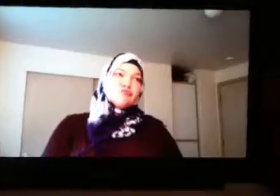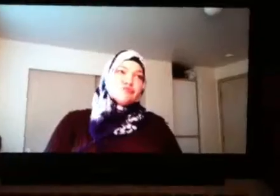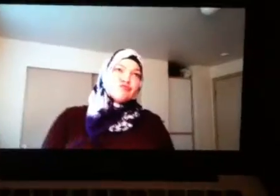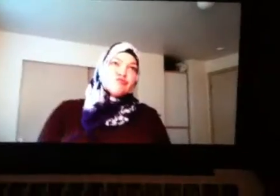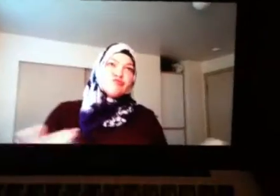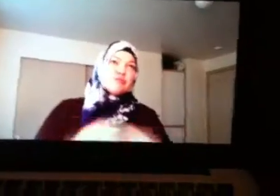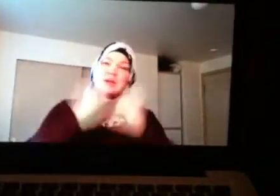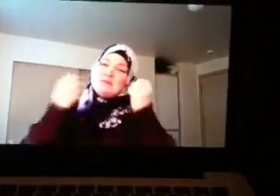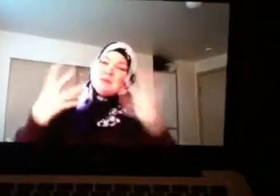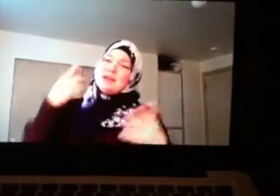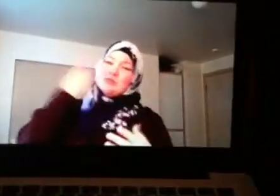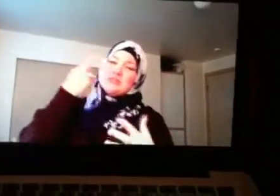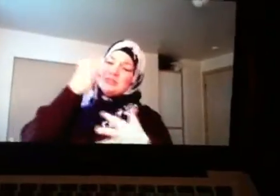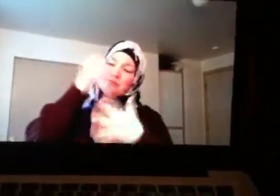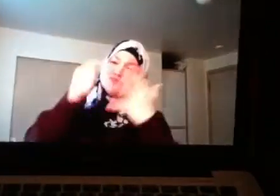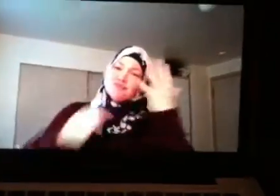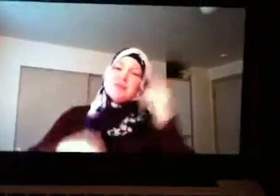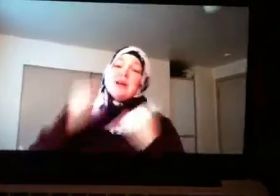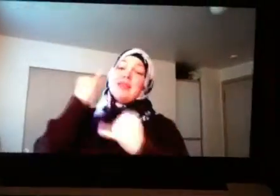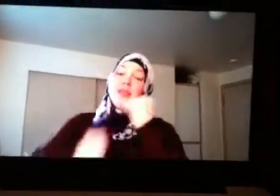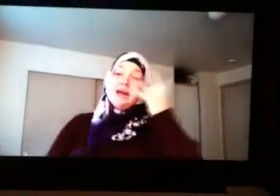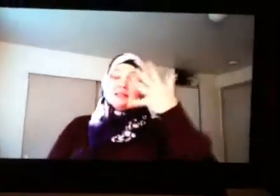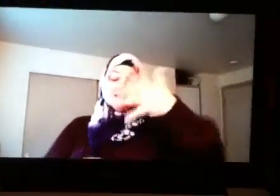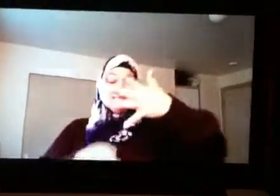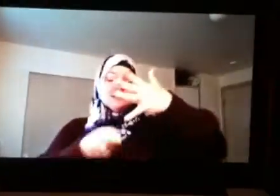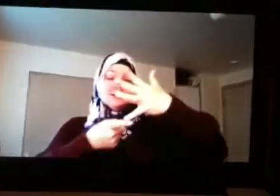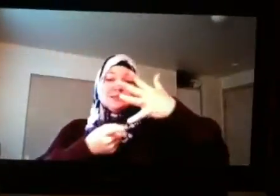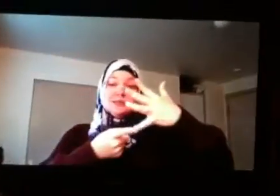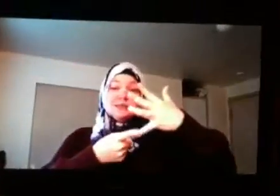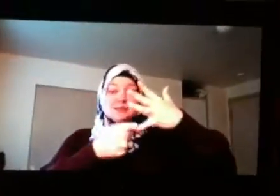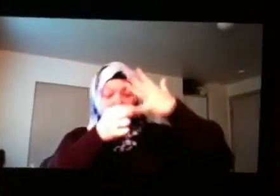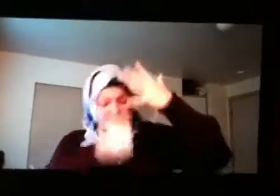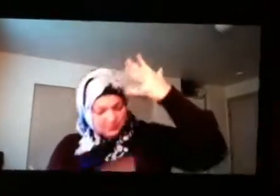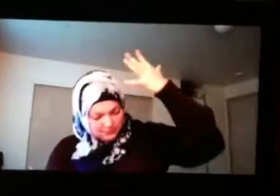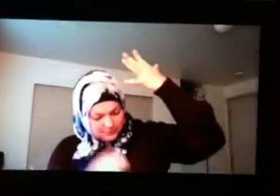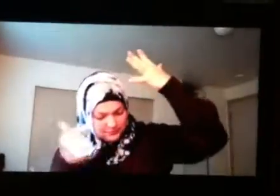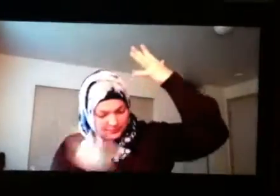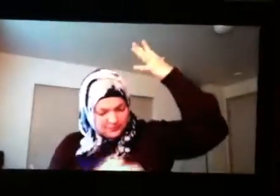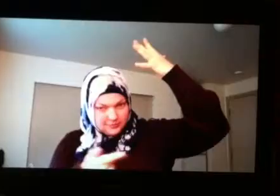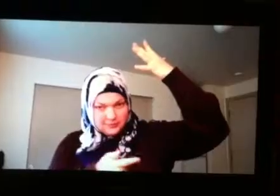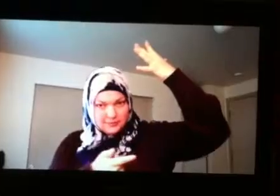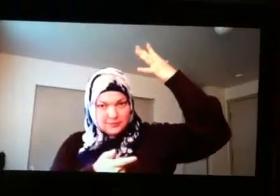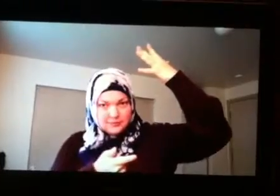haven't seen in a while. So, there's many reasons for friends. And the last reason...